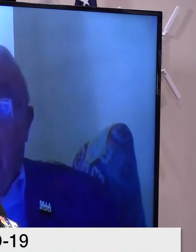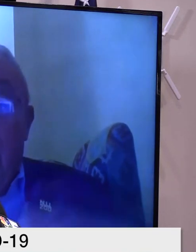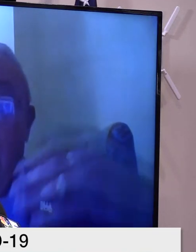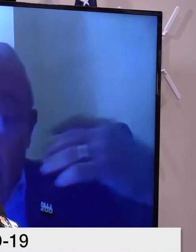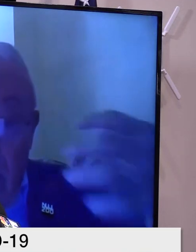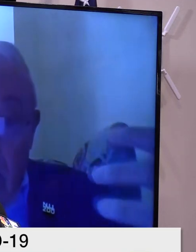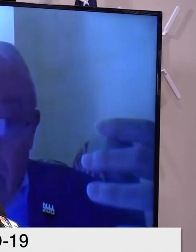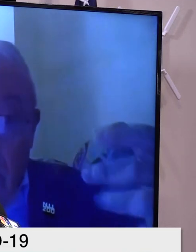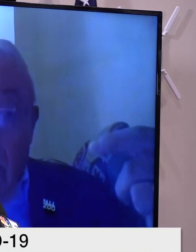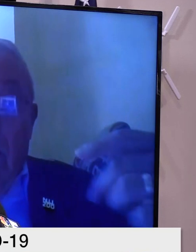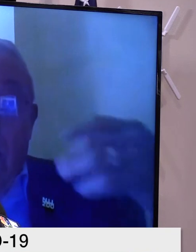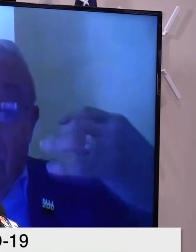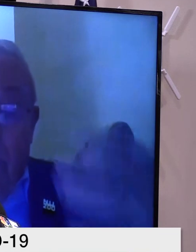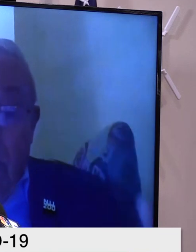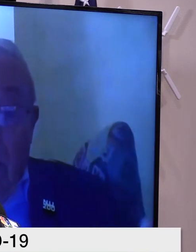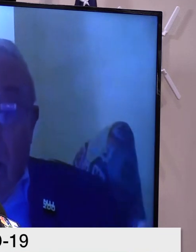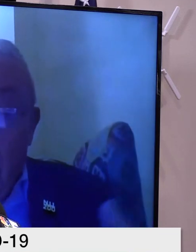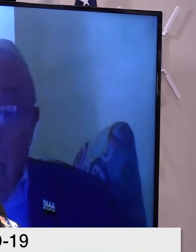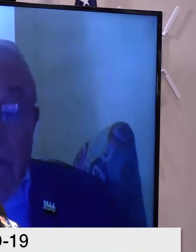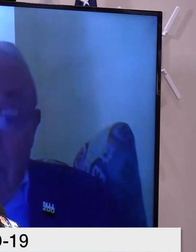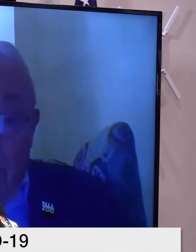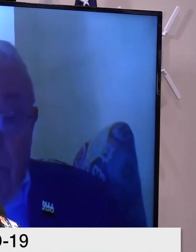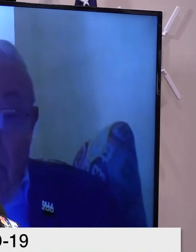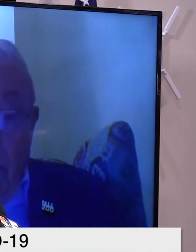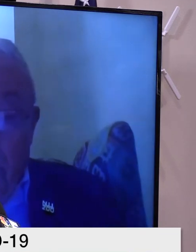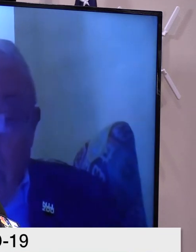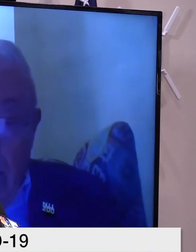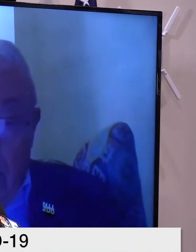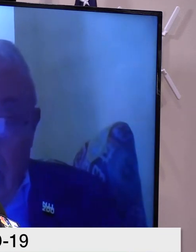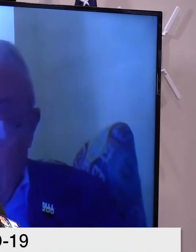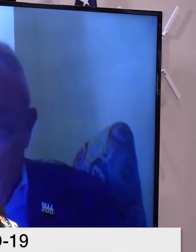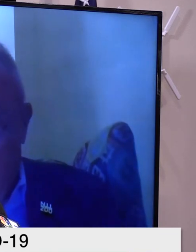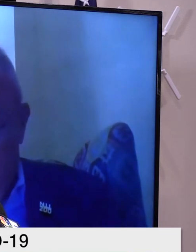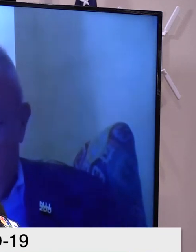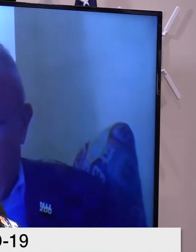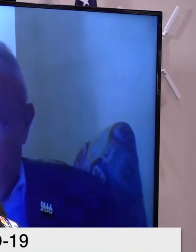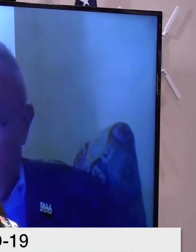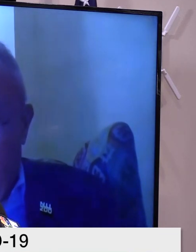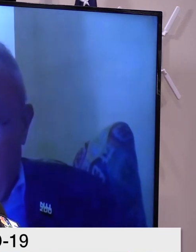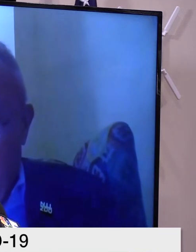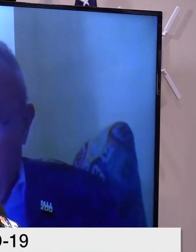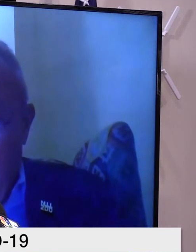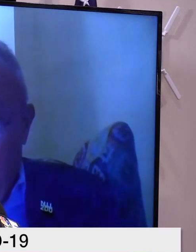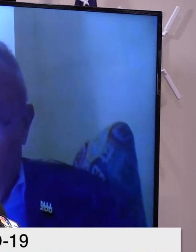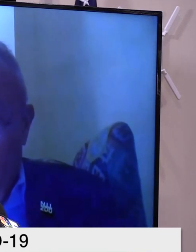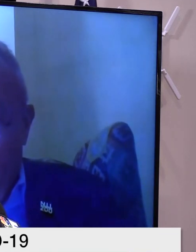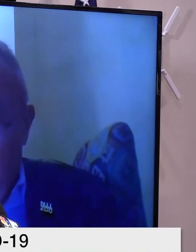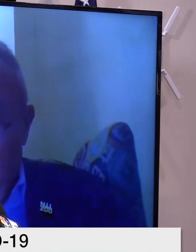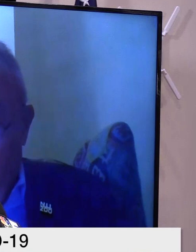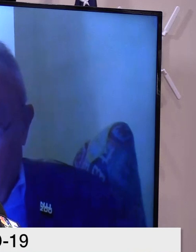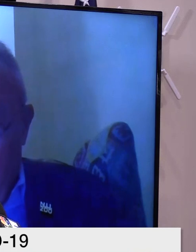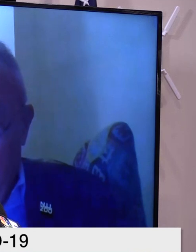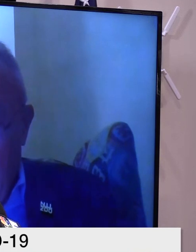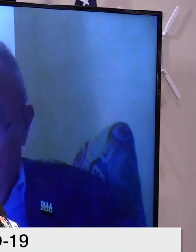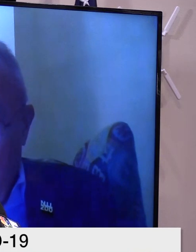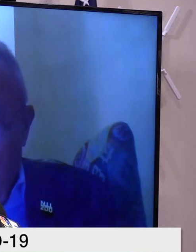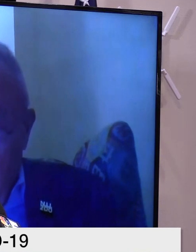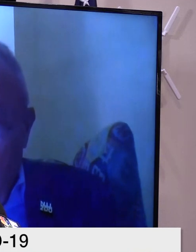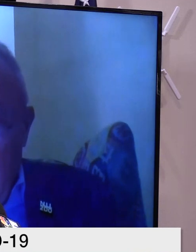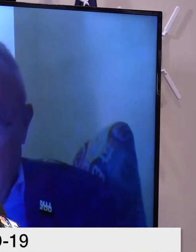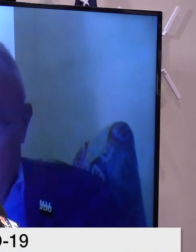so you know what I'm talking about. But in the main, they are unbelievably compliant and actually much better than I had to work for.